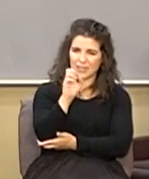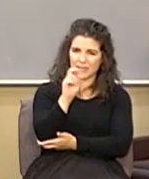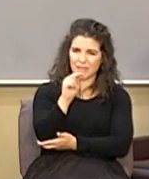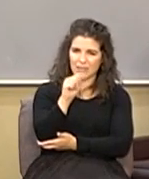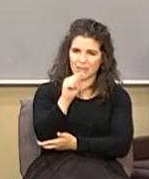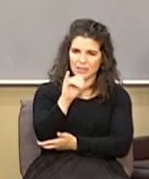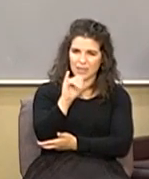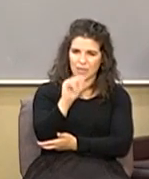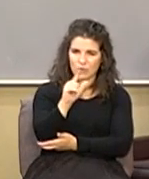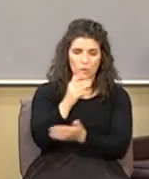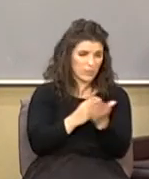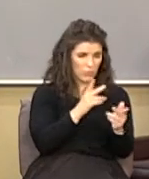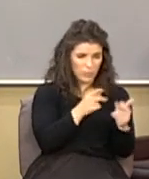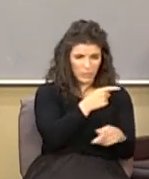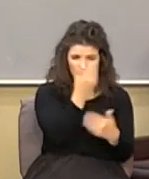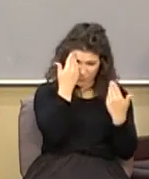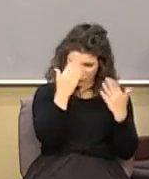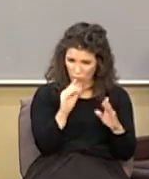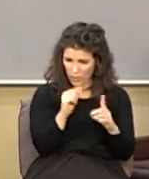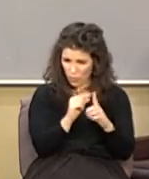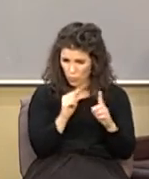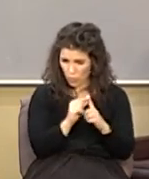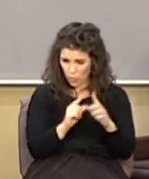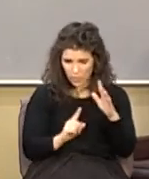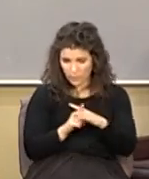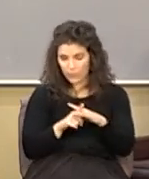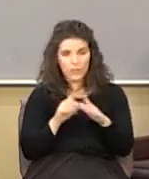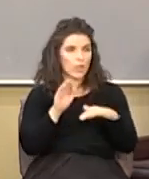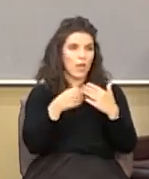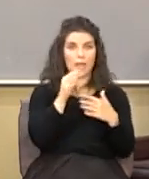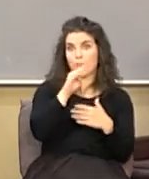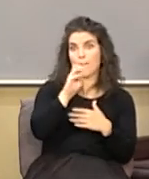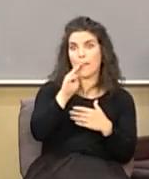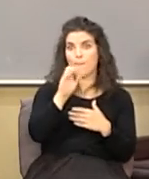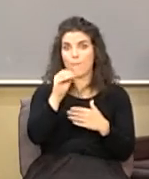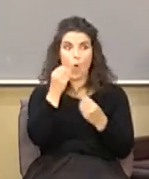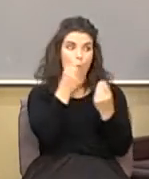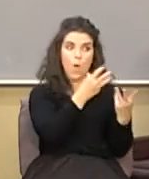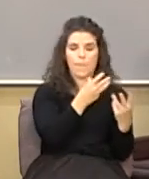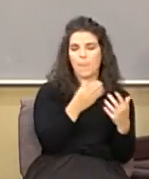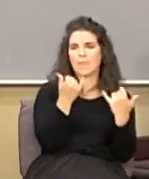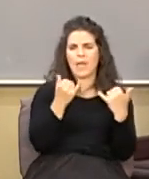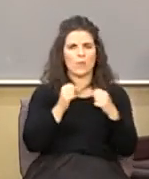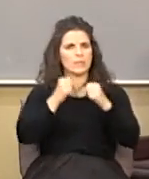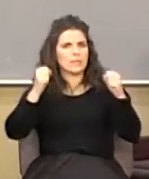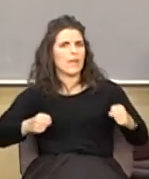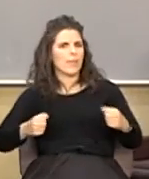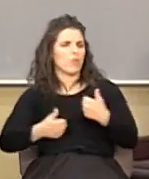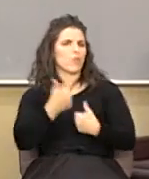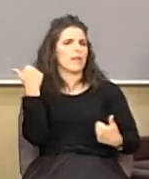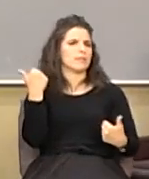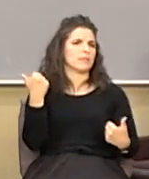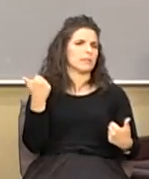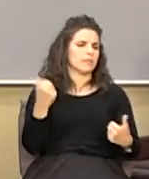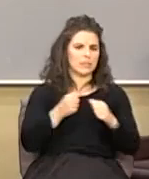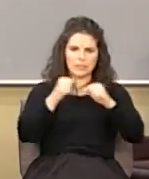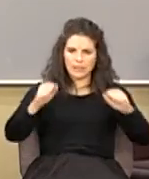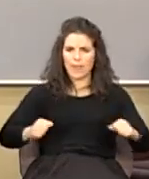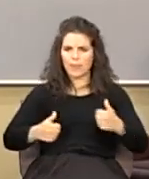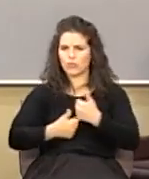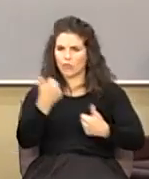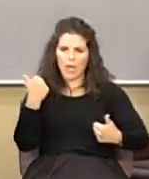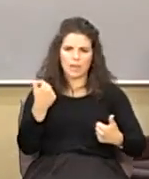existed three weeks before that they all got the memo now the memo is systemic threat there's systemic